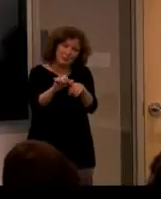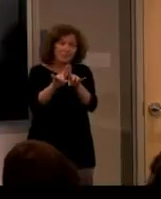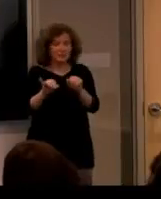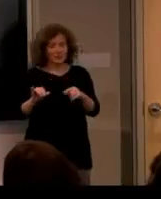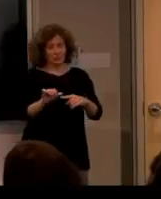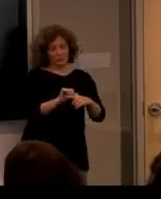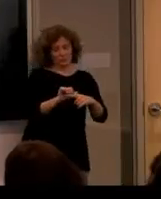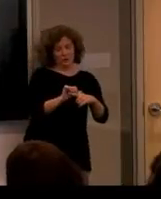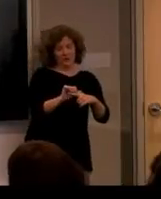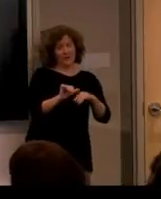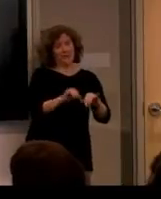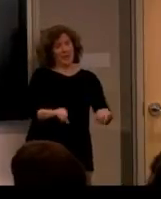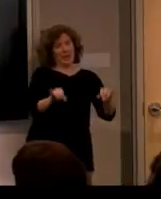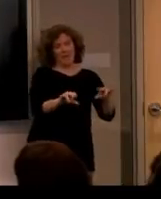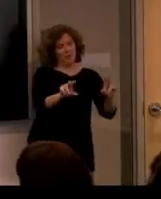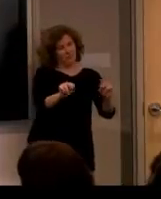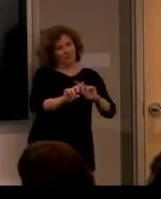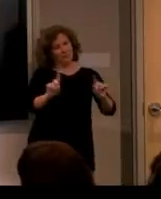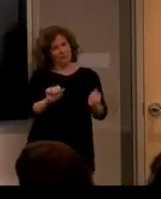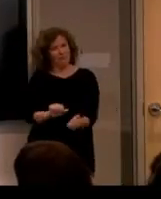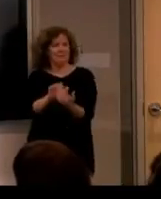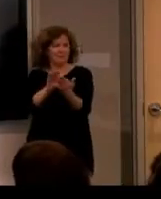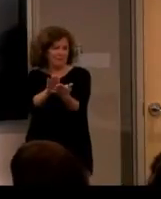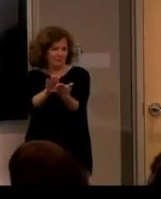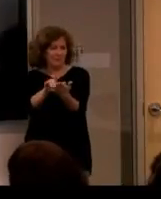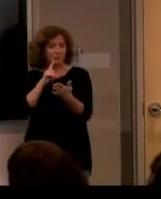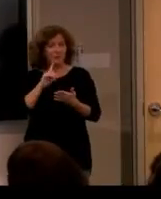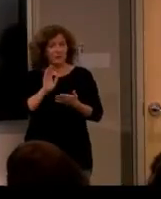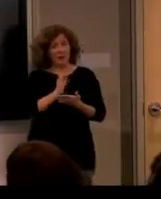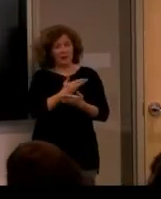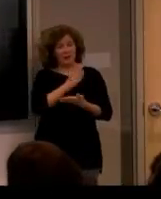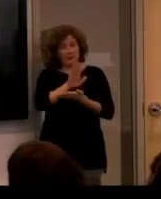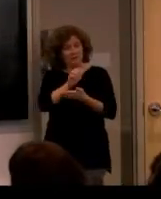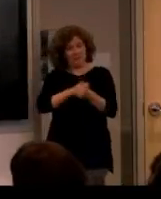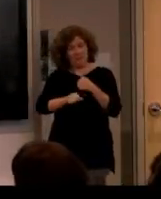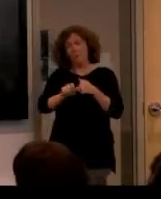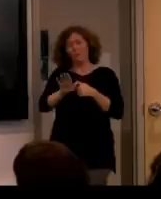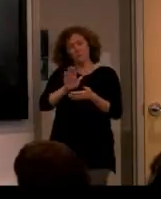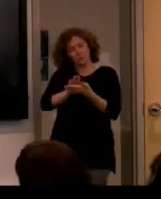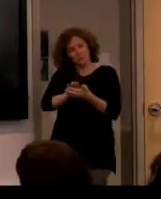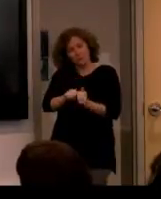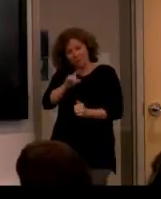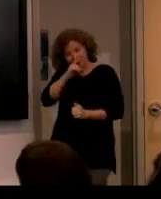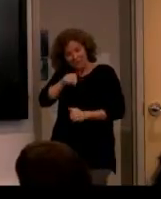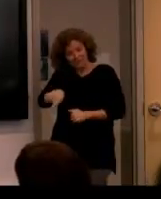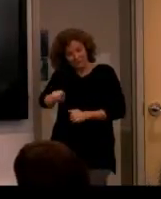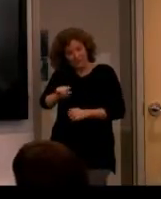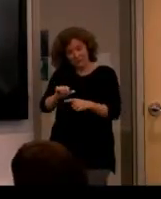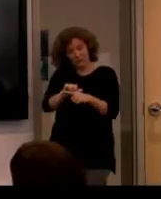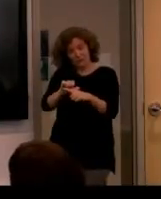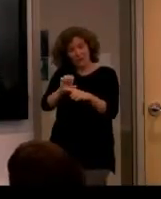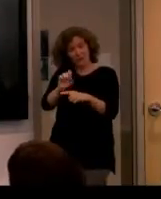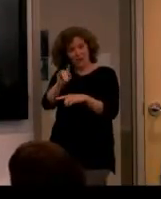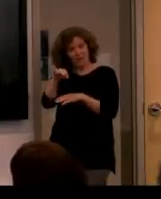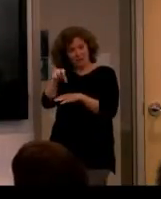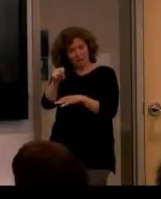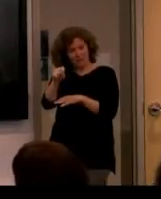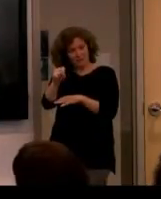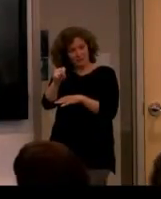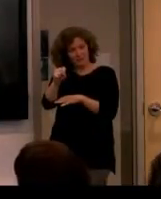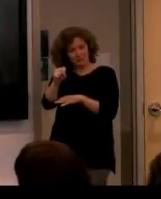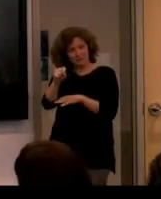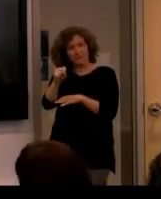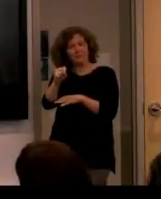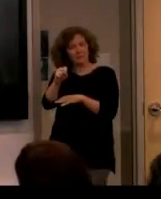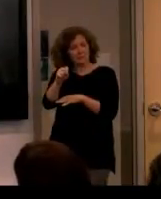to do the training in different ways. So for example in the school that we're working with, the training on ethics is an assault course